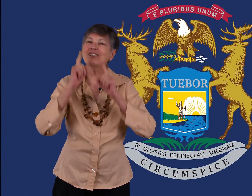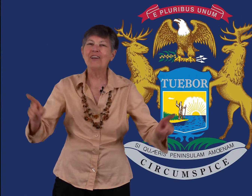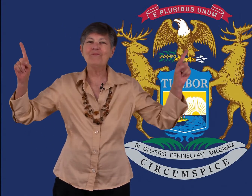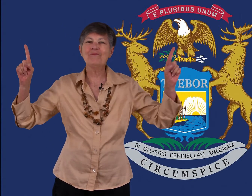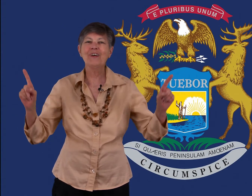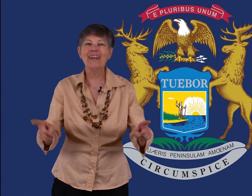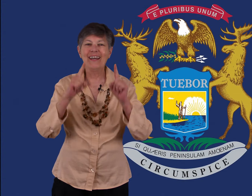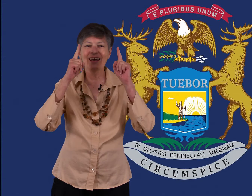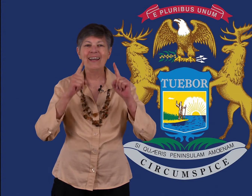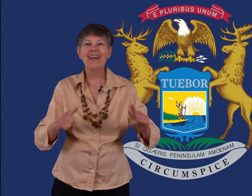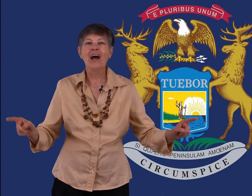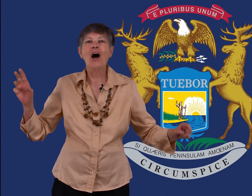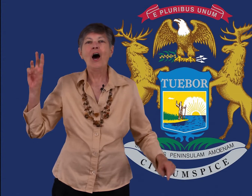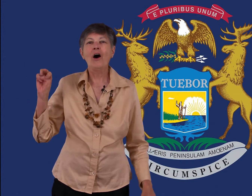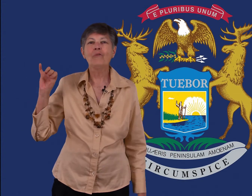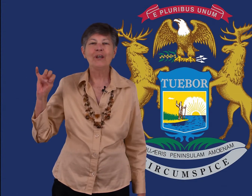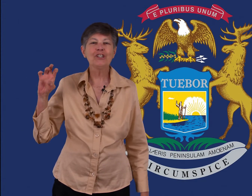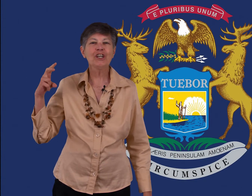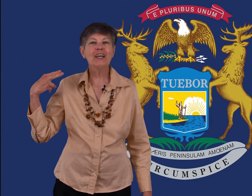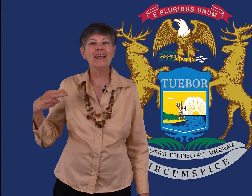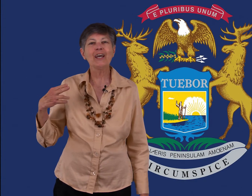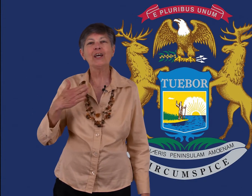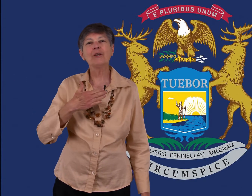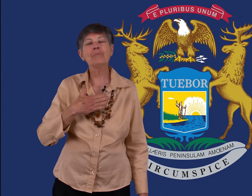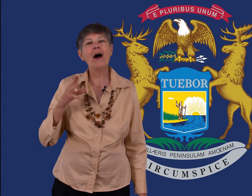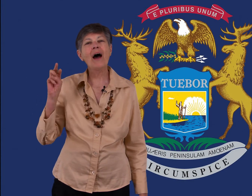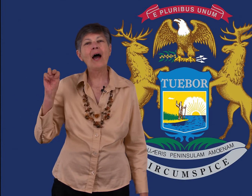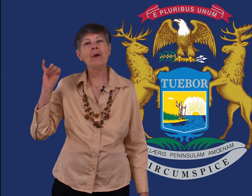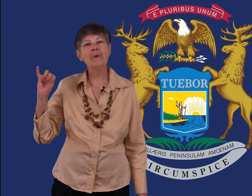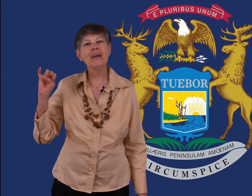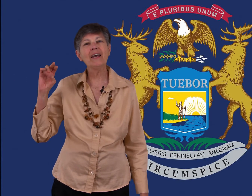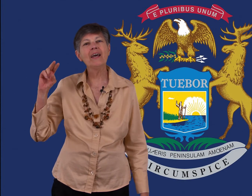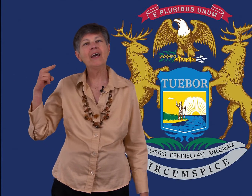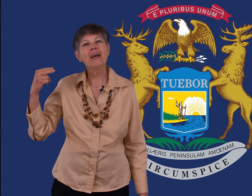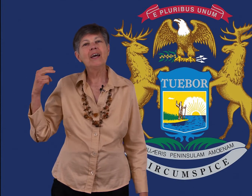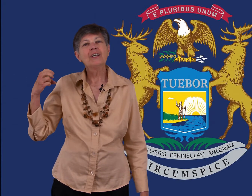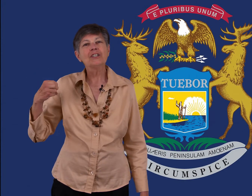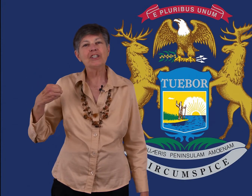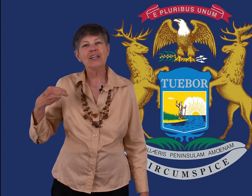symphony of Michigan, my Michigan.